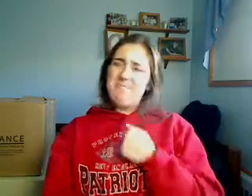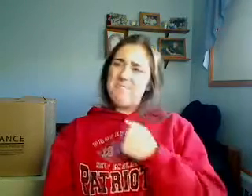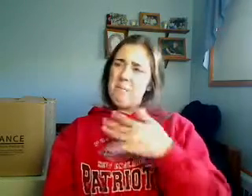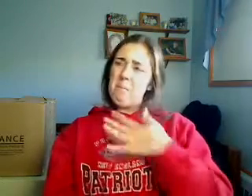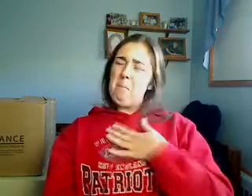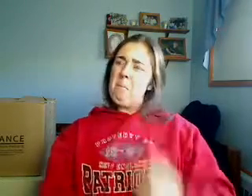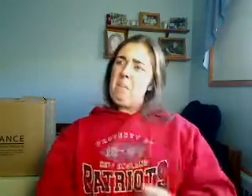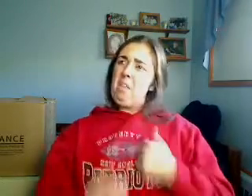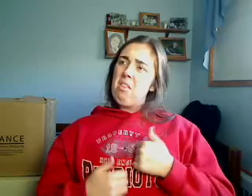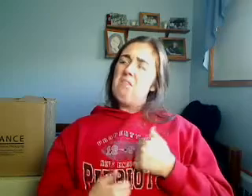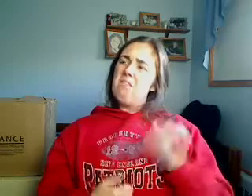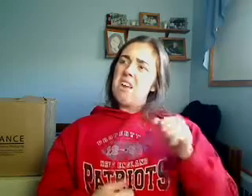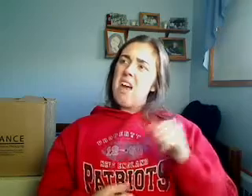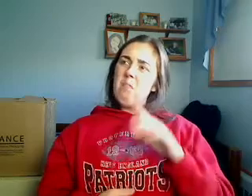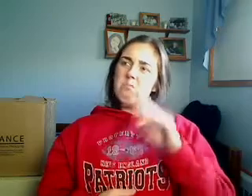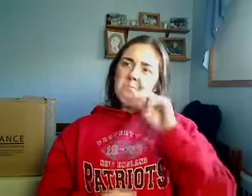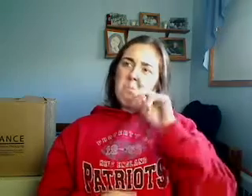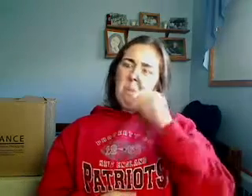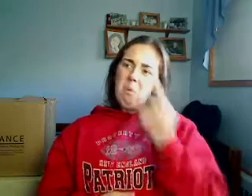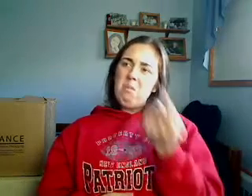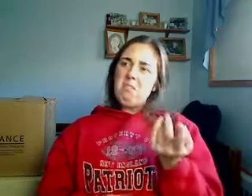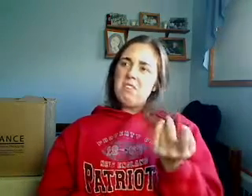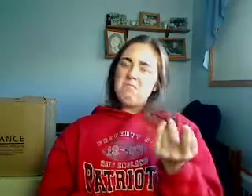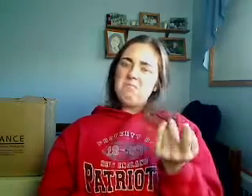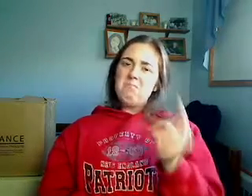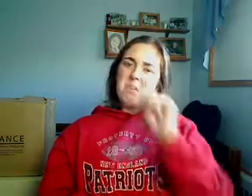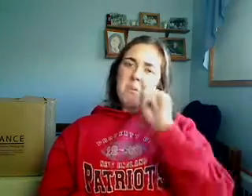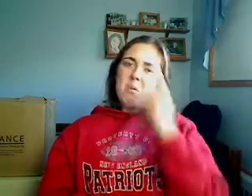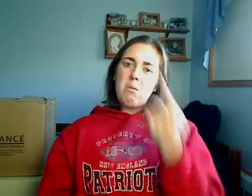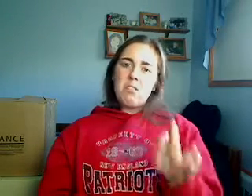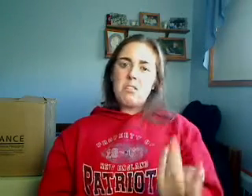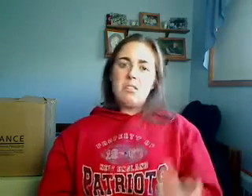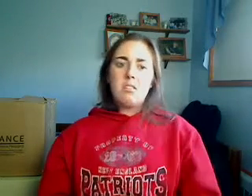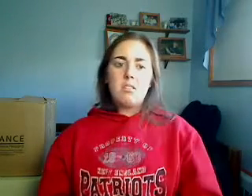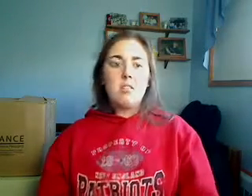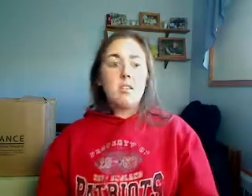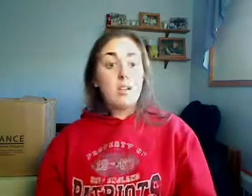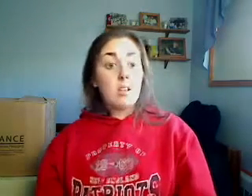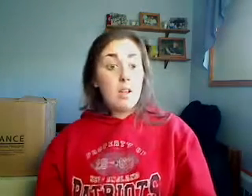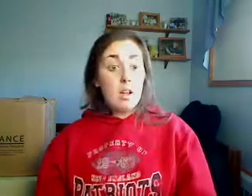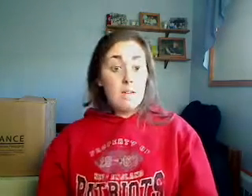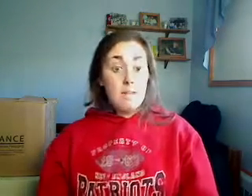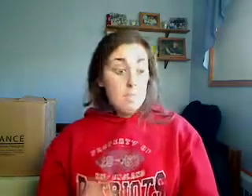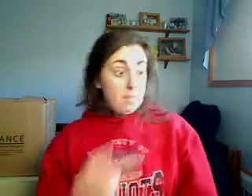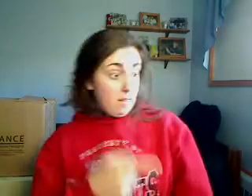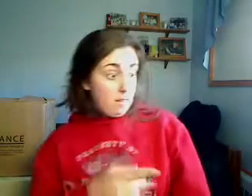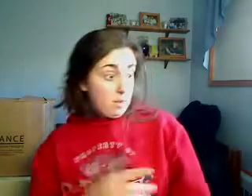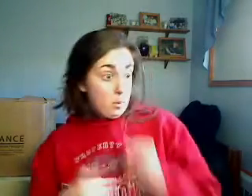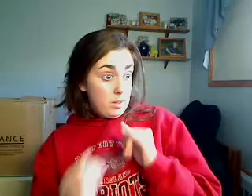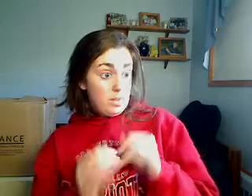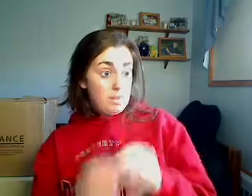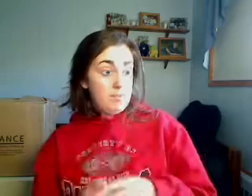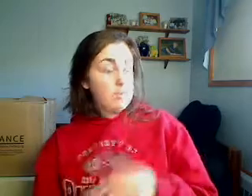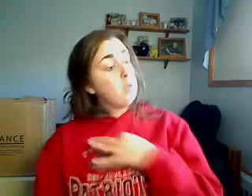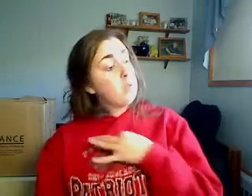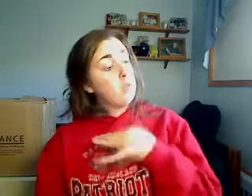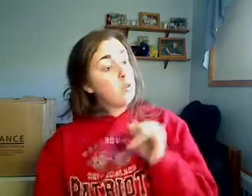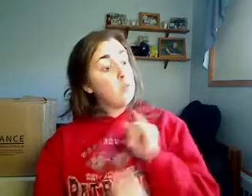Yes, I've had about four one-on-one interviews with him. One of them was 30 minutes. The other three were five